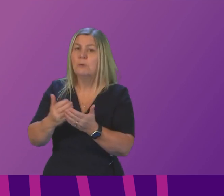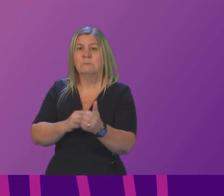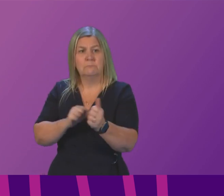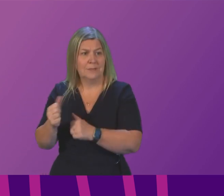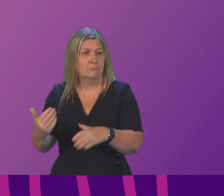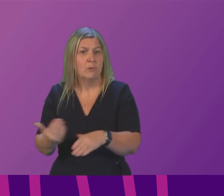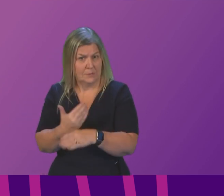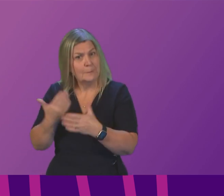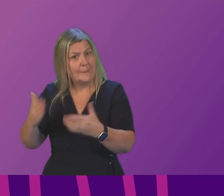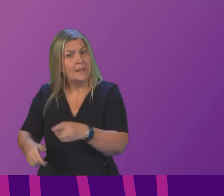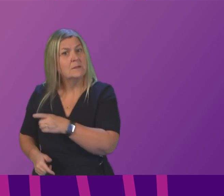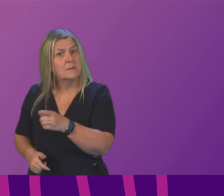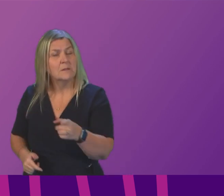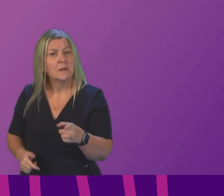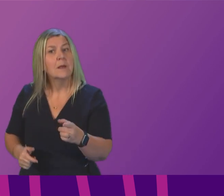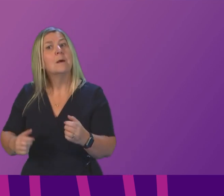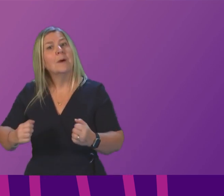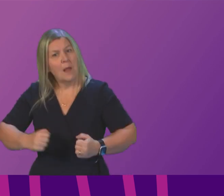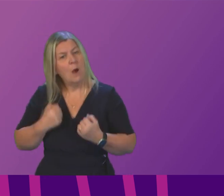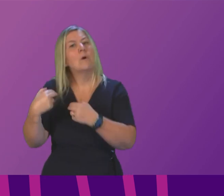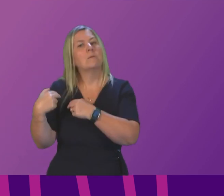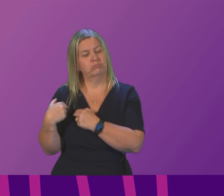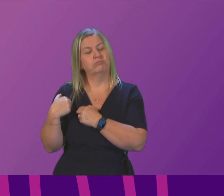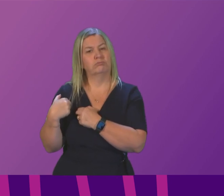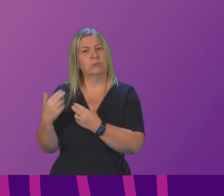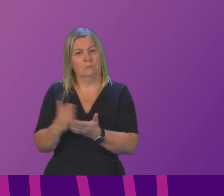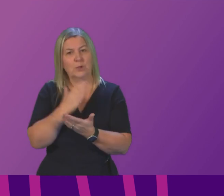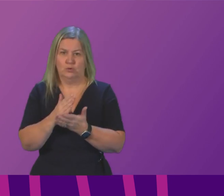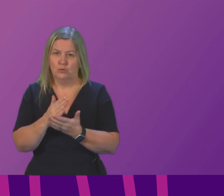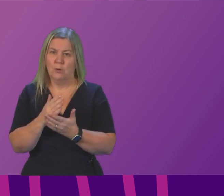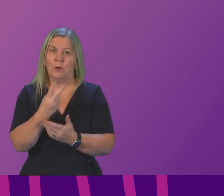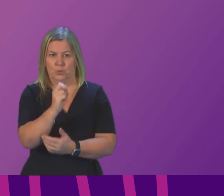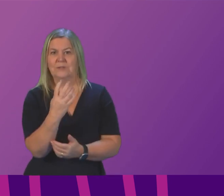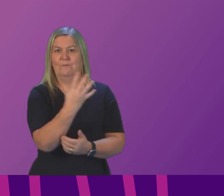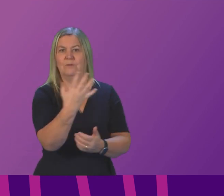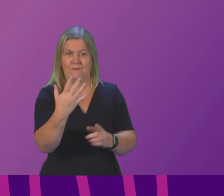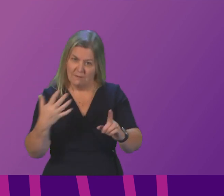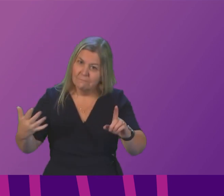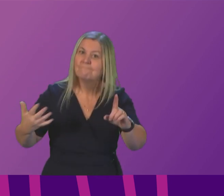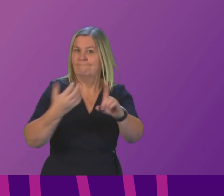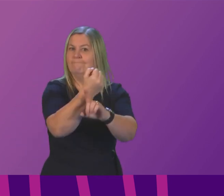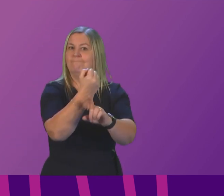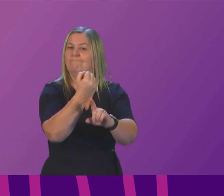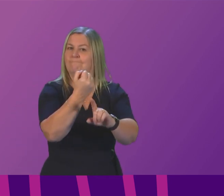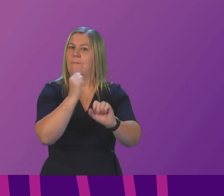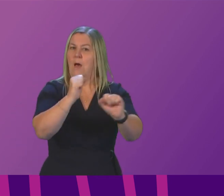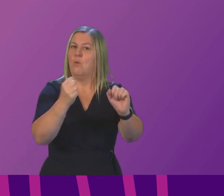responsibility is to make sure we meet our targets we're halfway there but the next half of the journey will be more difficult that is why we